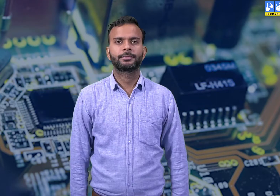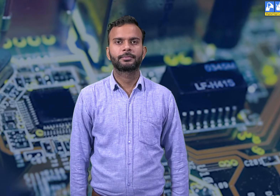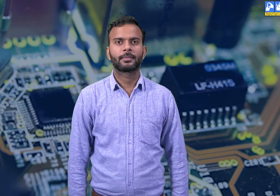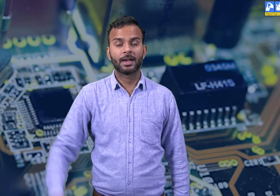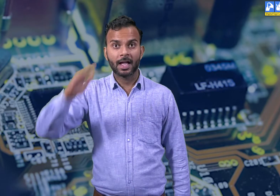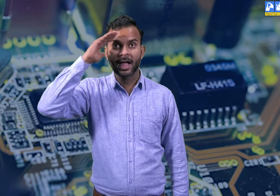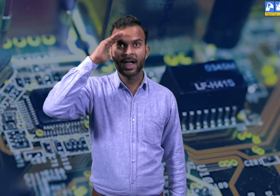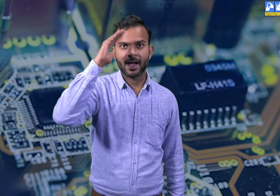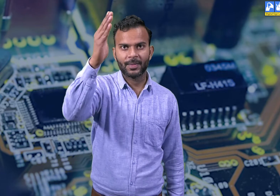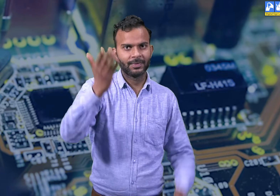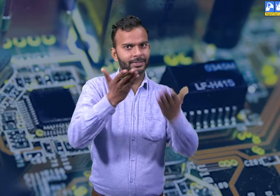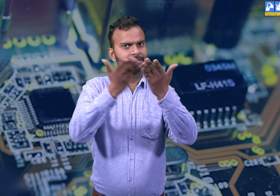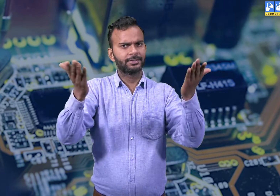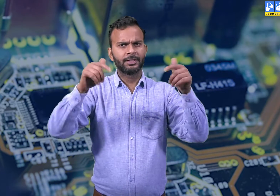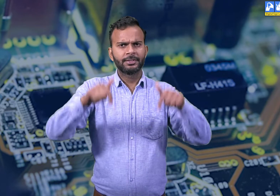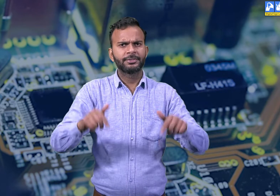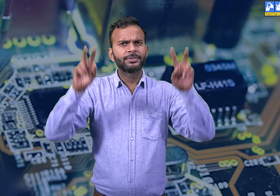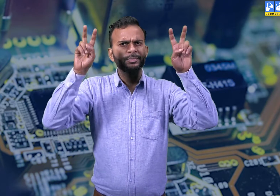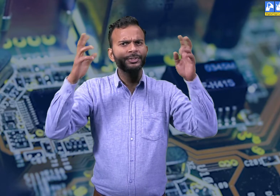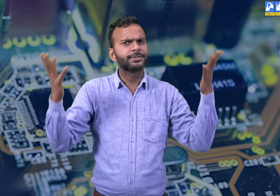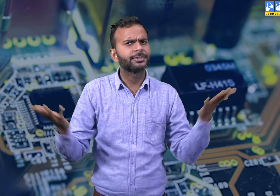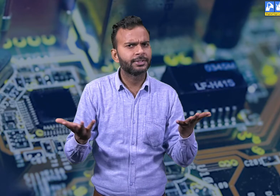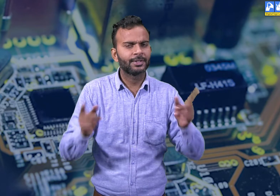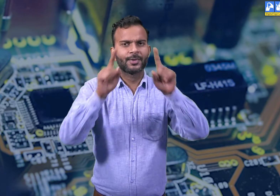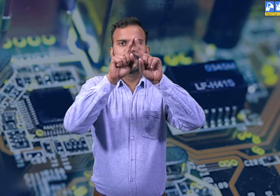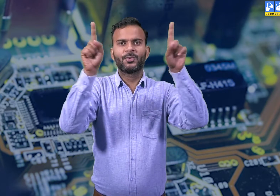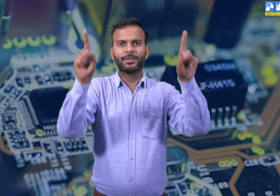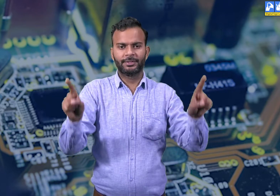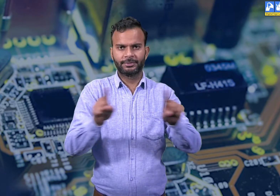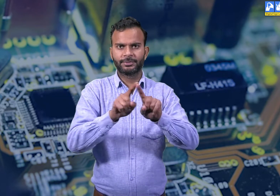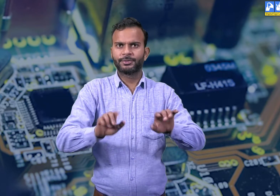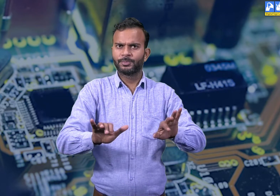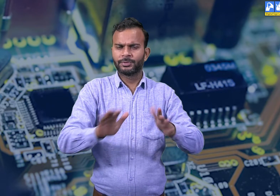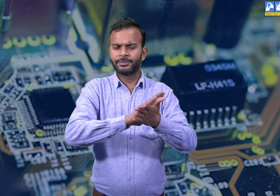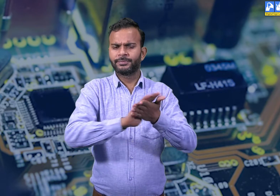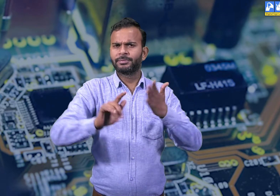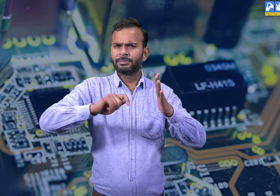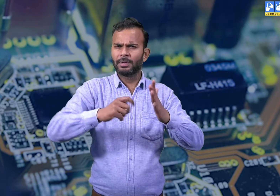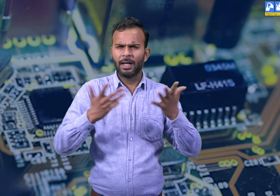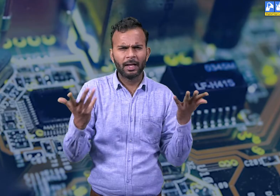Hello everyone. Today we will learn about computer functions.